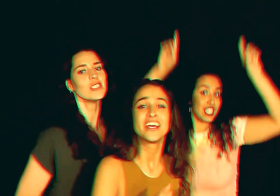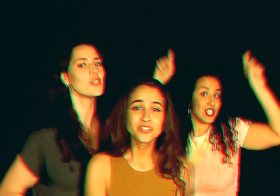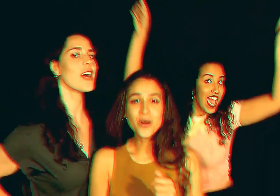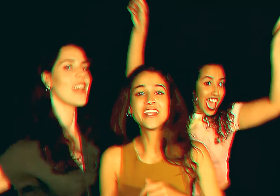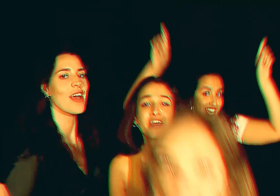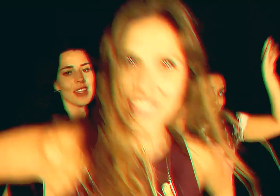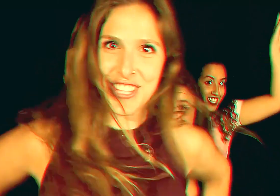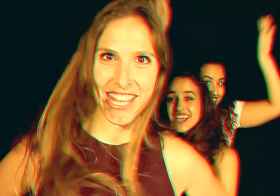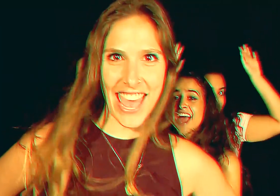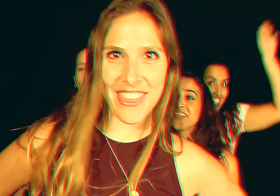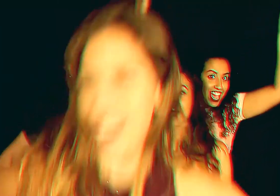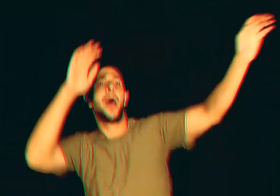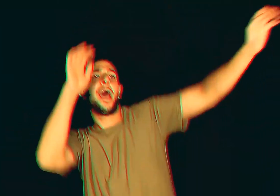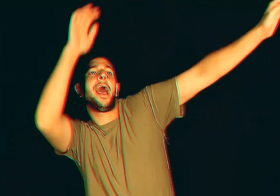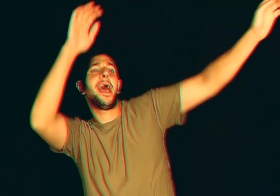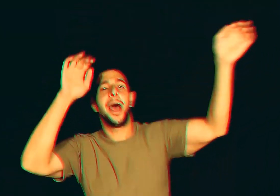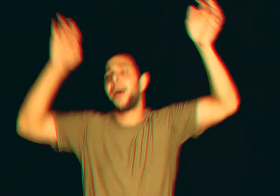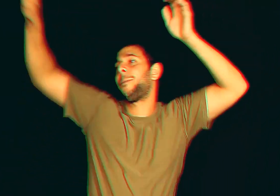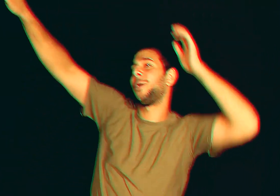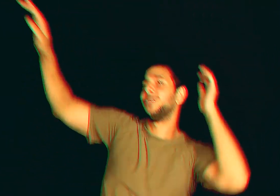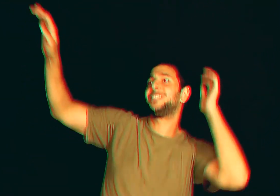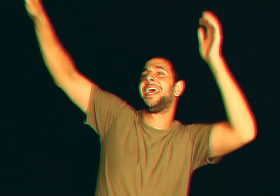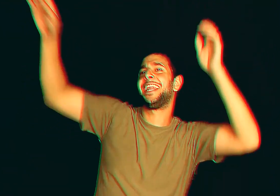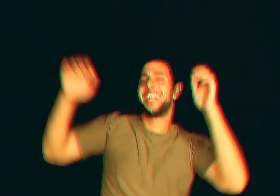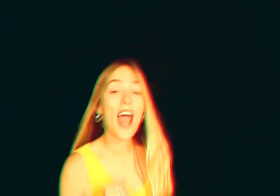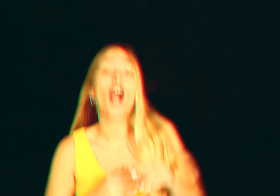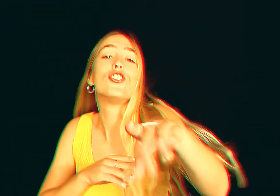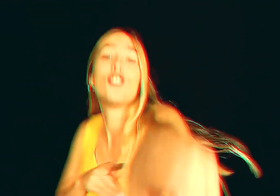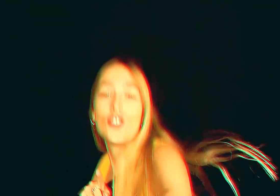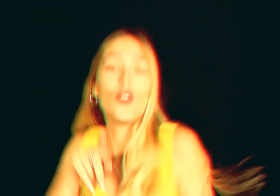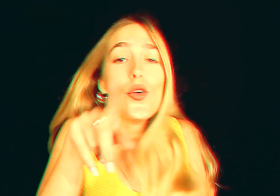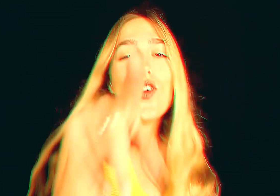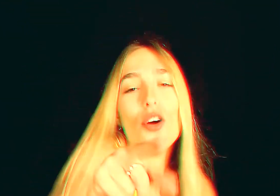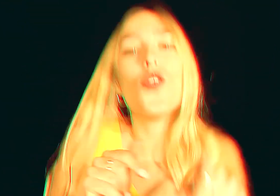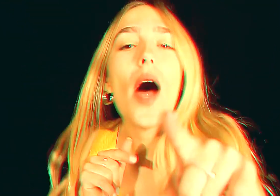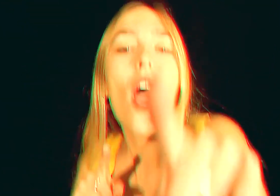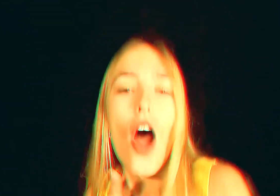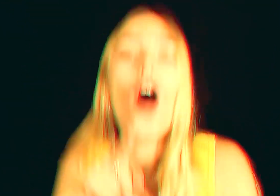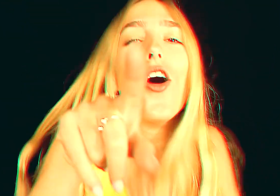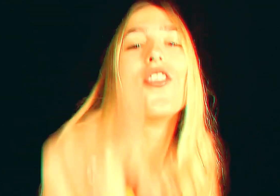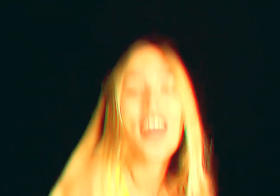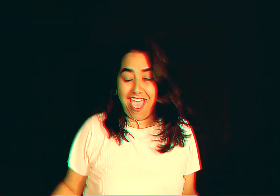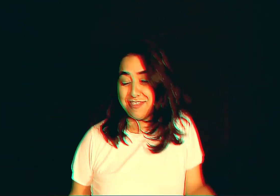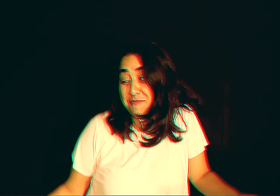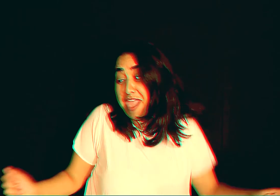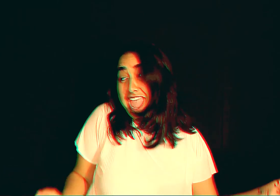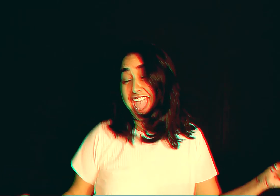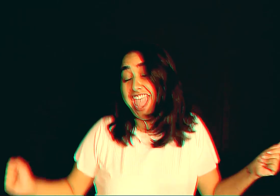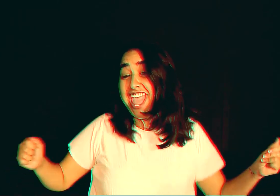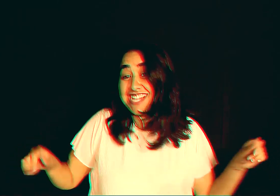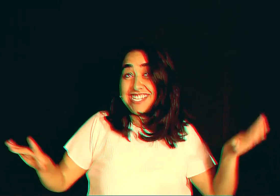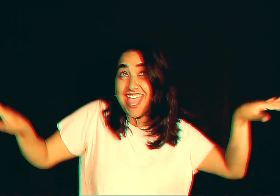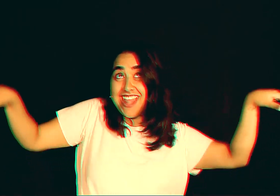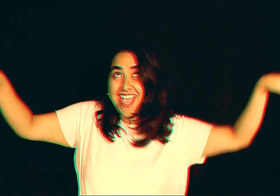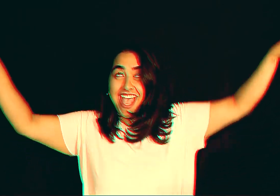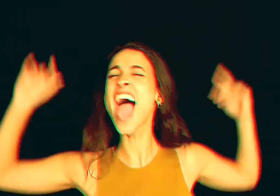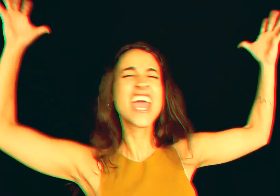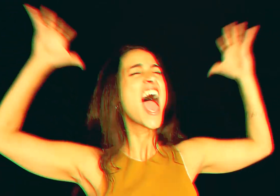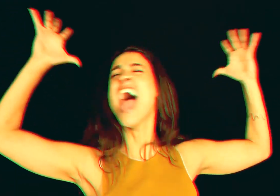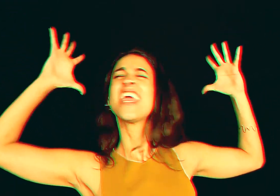They They are one person They are two alone They are three together They are